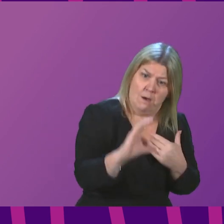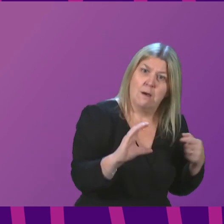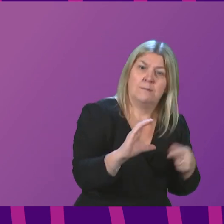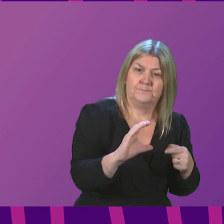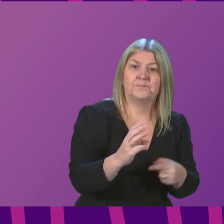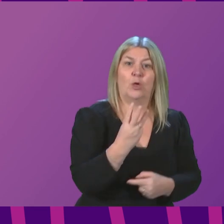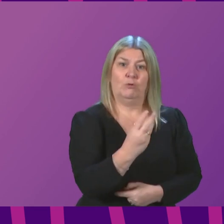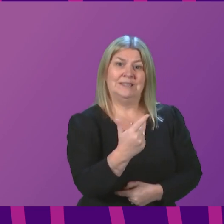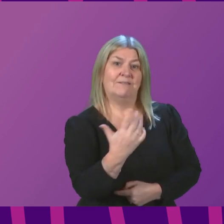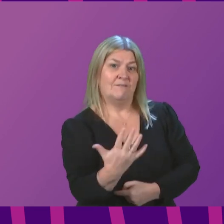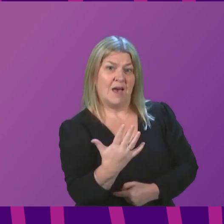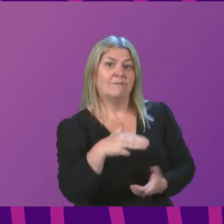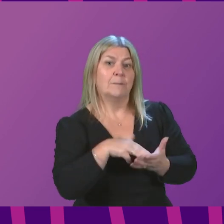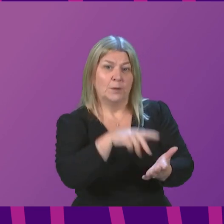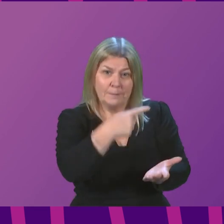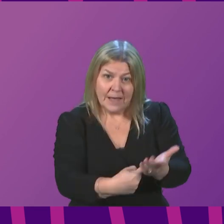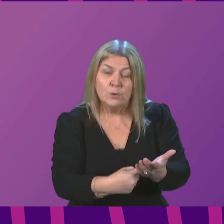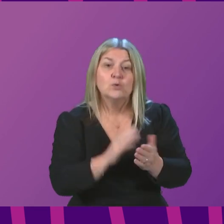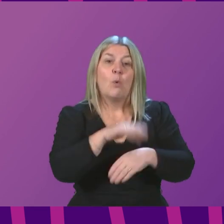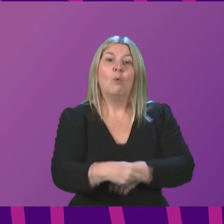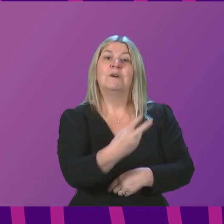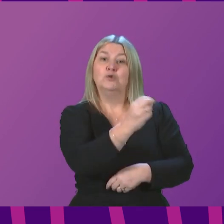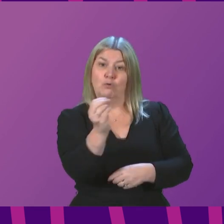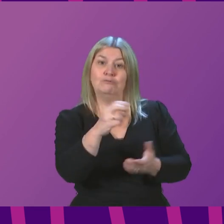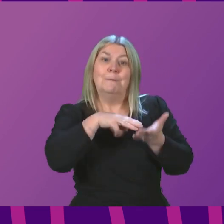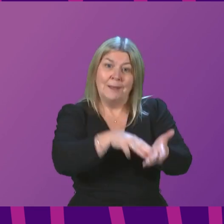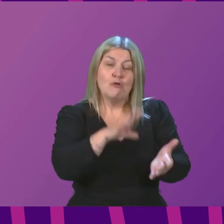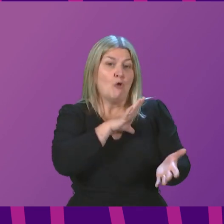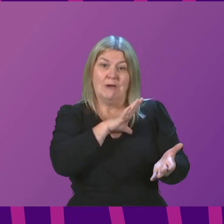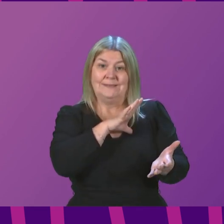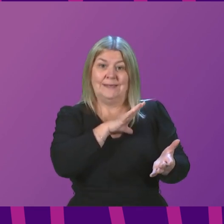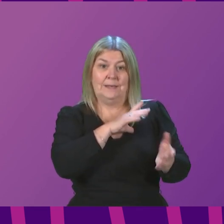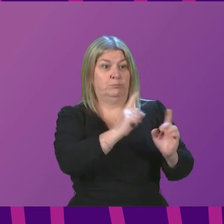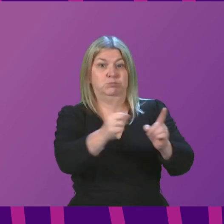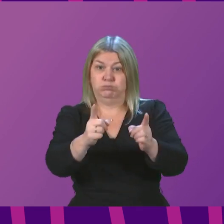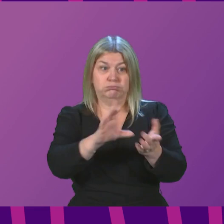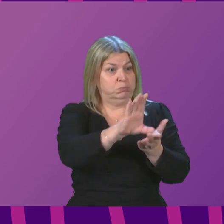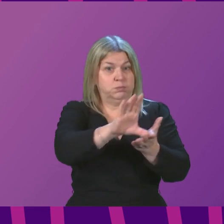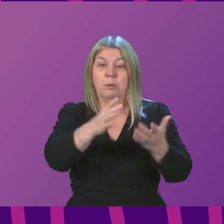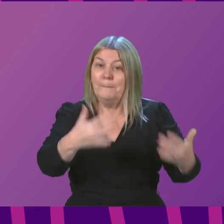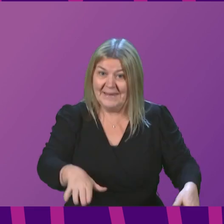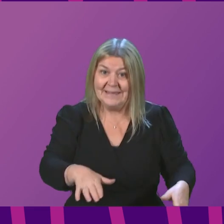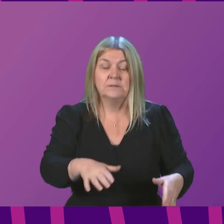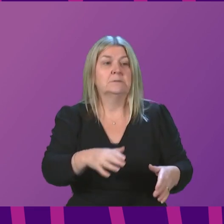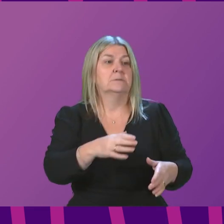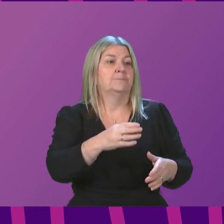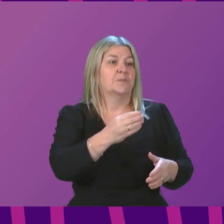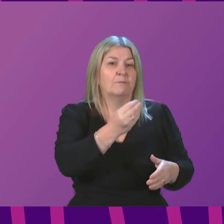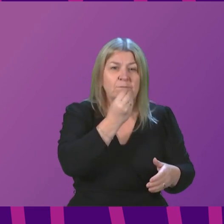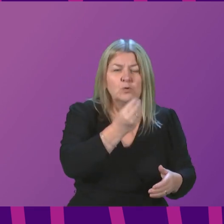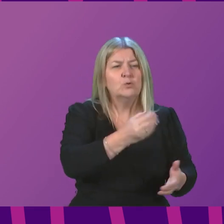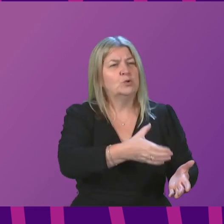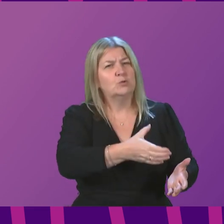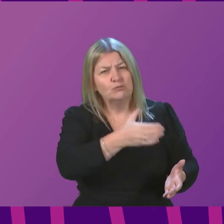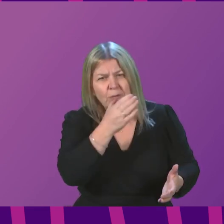£375 million, just over £200 million of that has already been allocated. That covers hospitality, leisure events and some of the